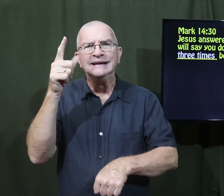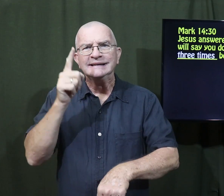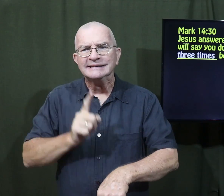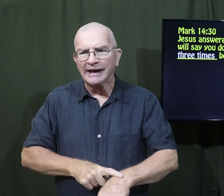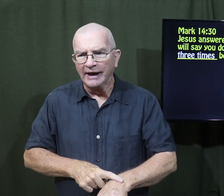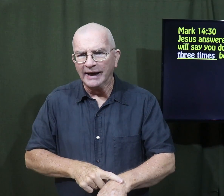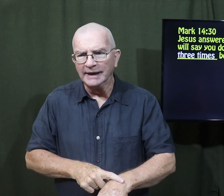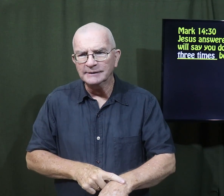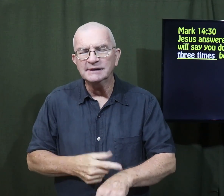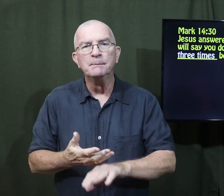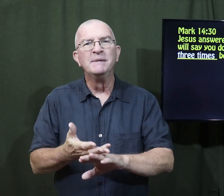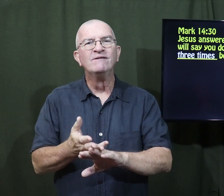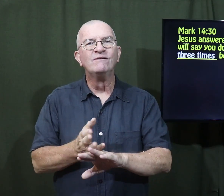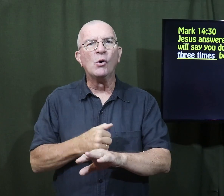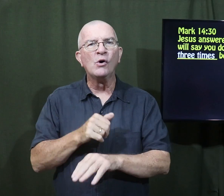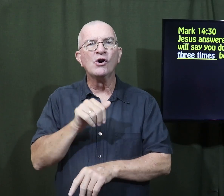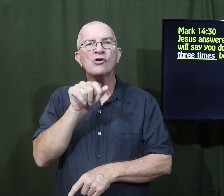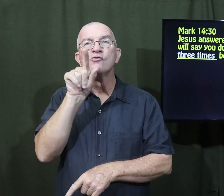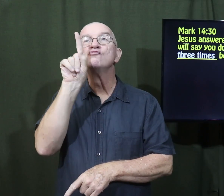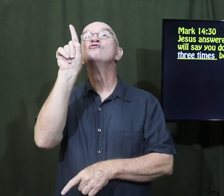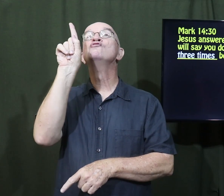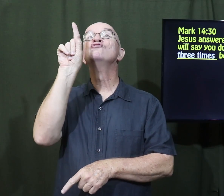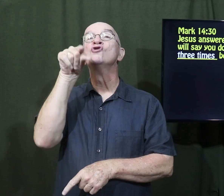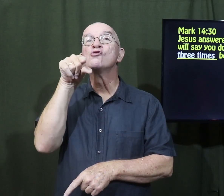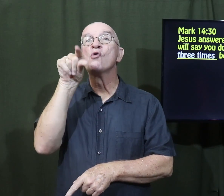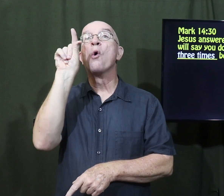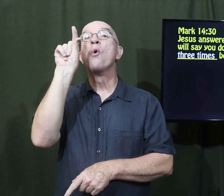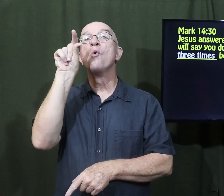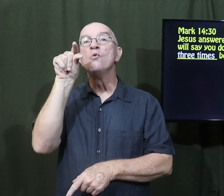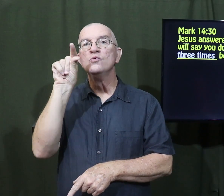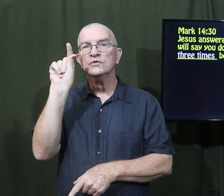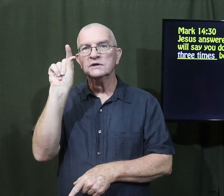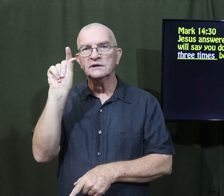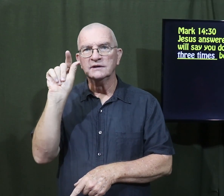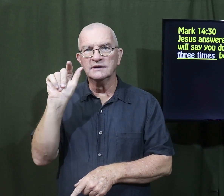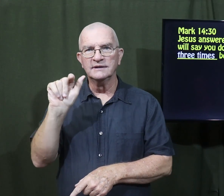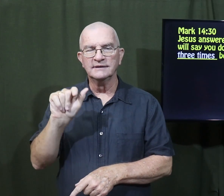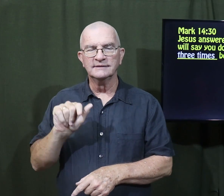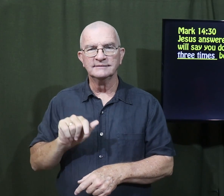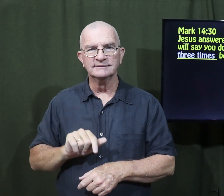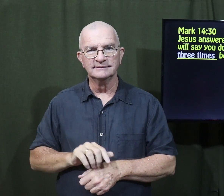times before the rooster crows twice.